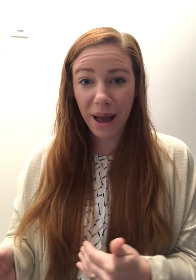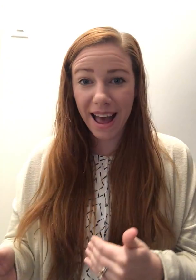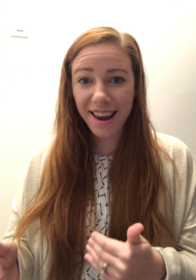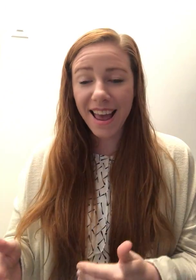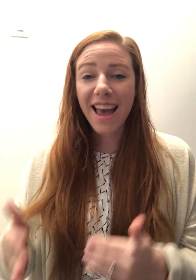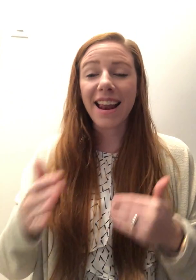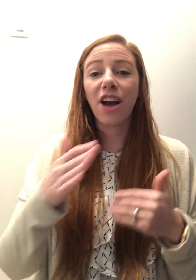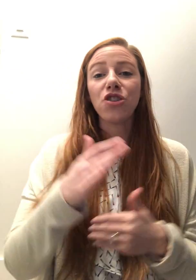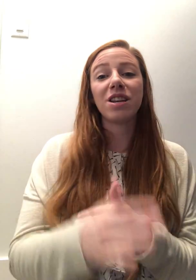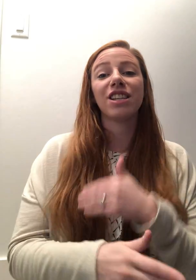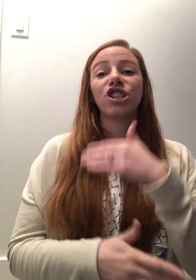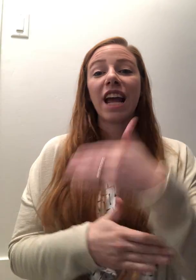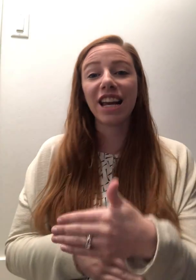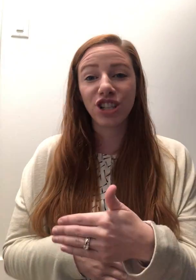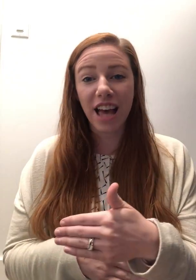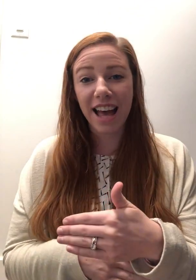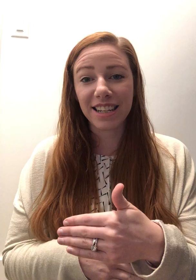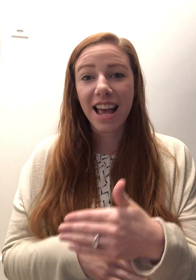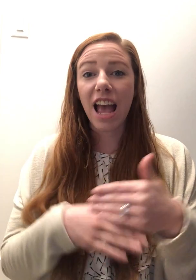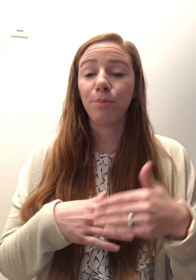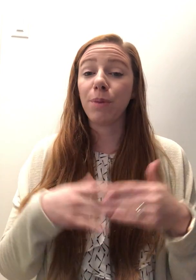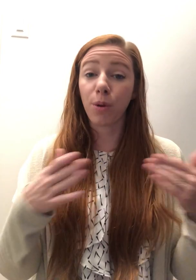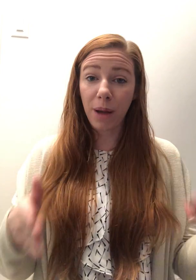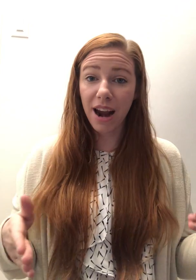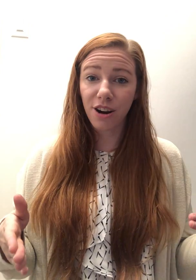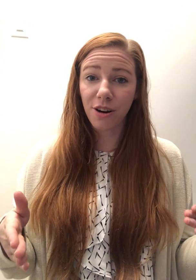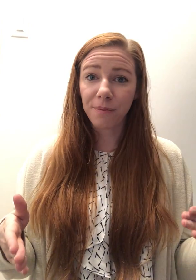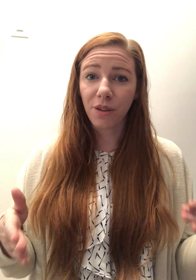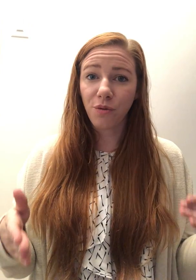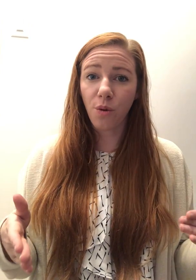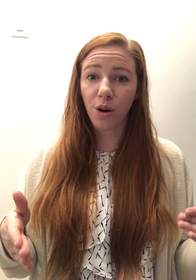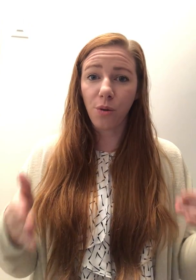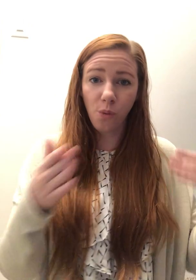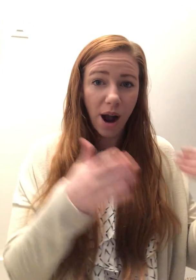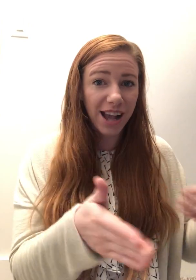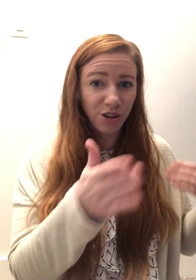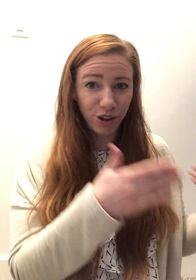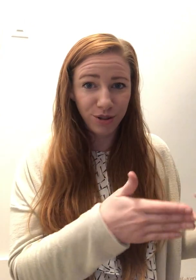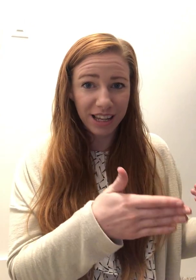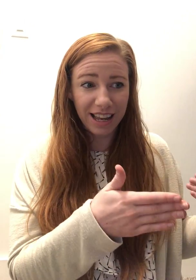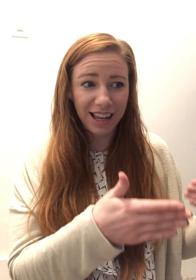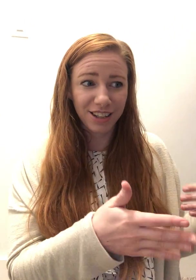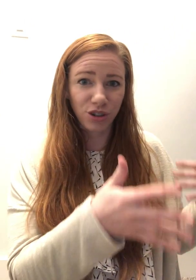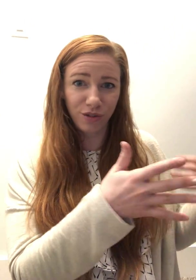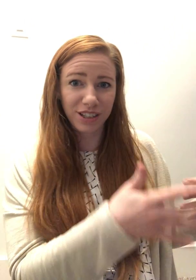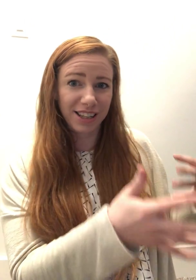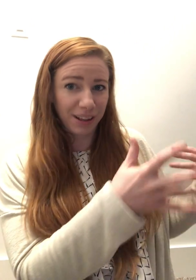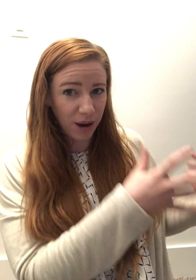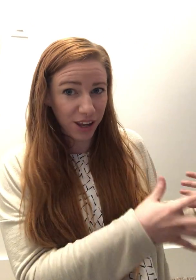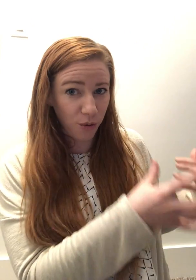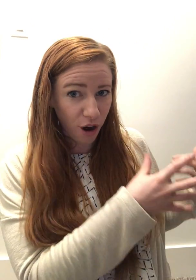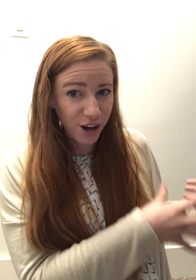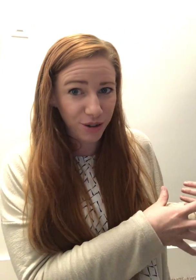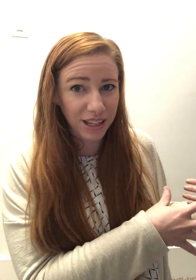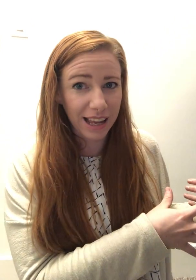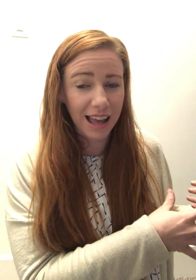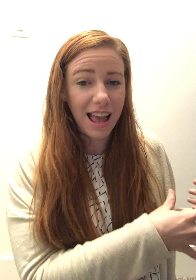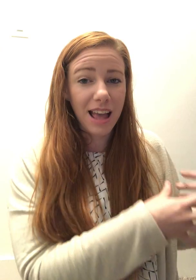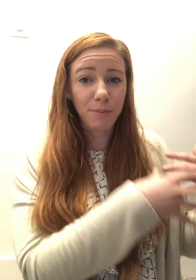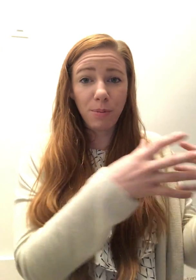bad and how you need to change that and be prepared for why you're using it in service in the way you are using it and